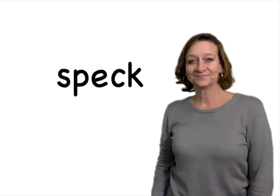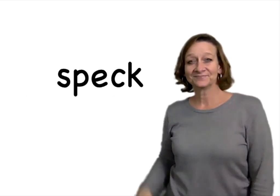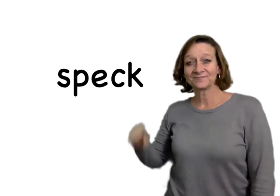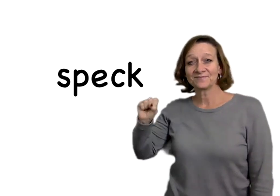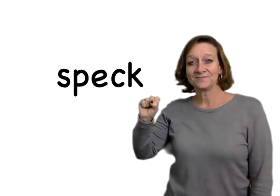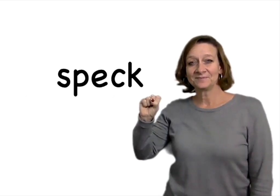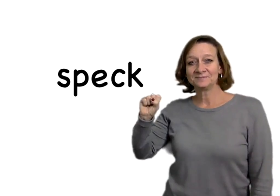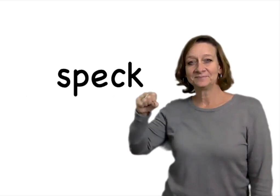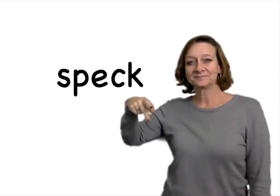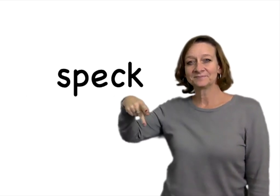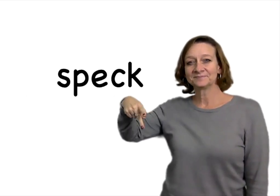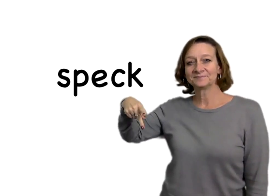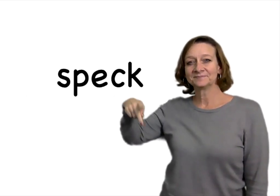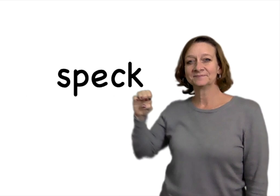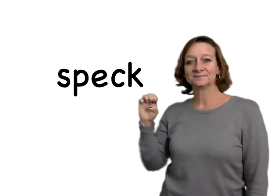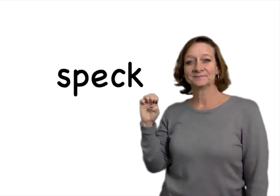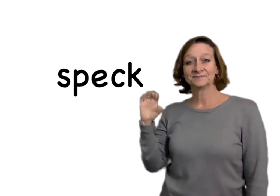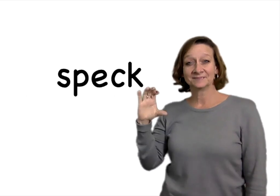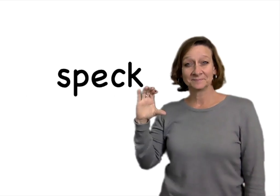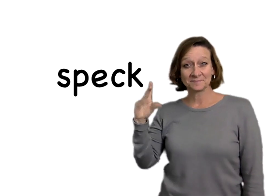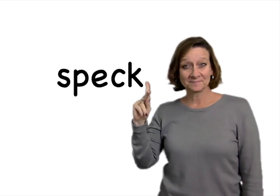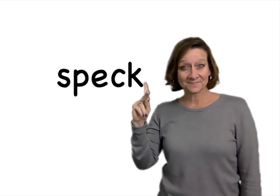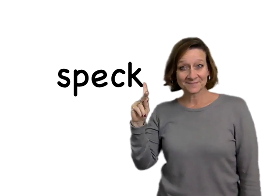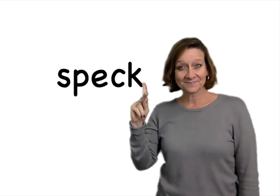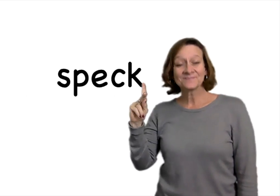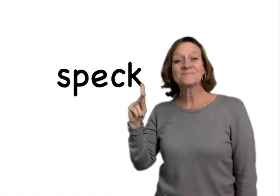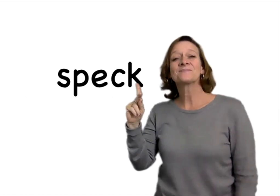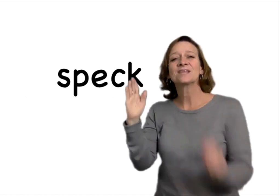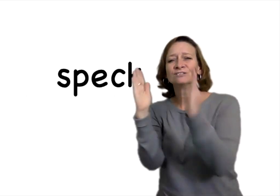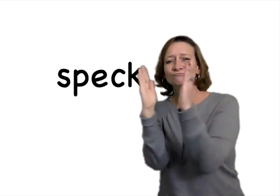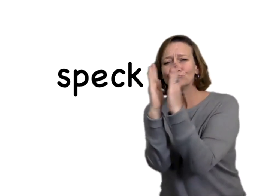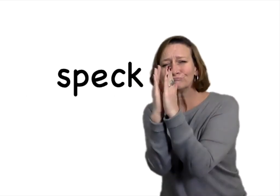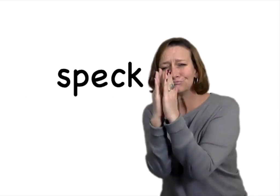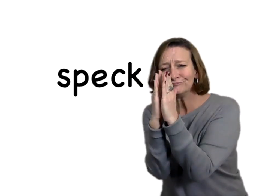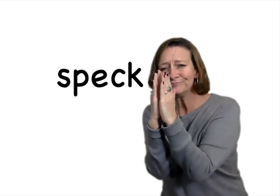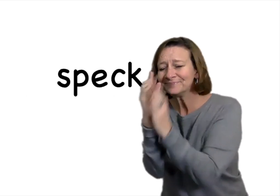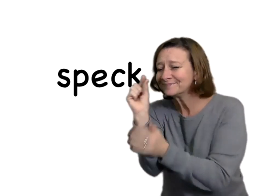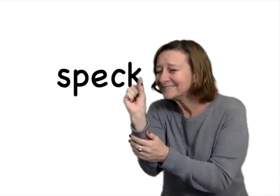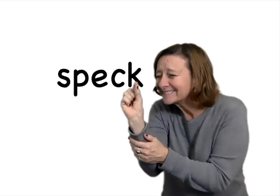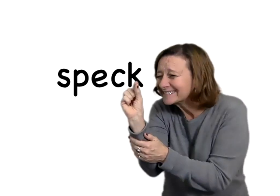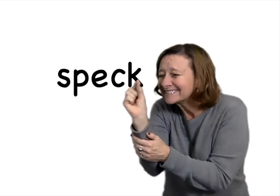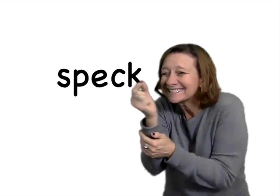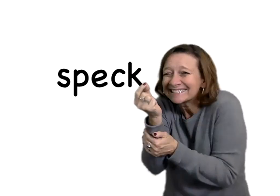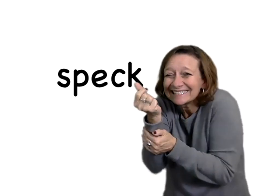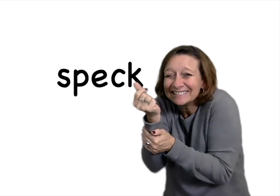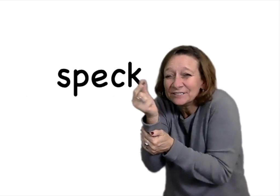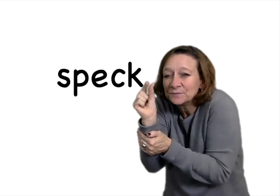S-P-E-C-K, a small speck.